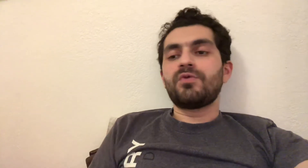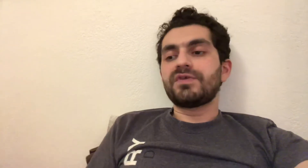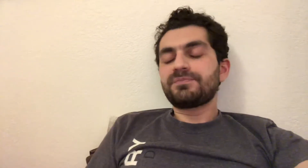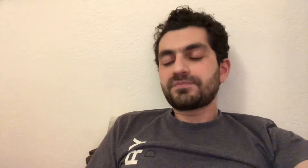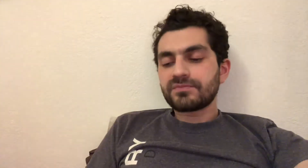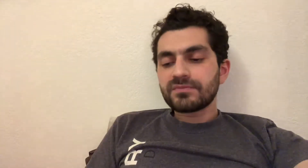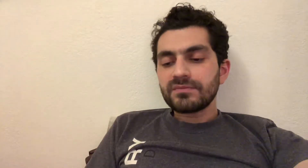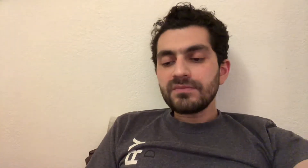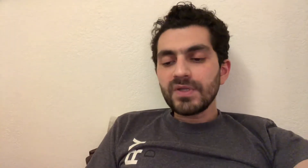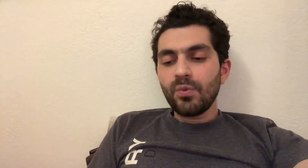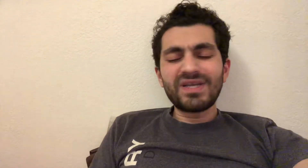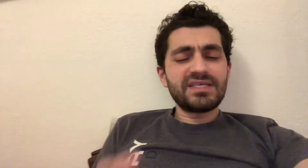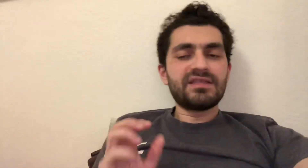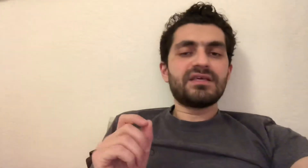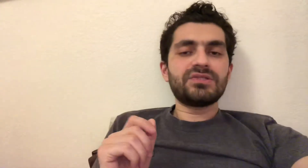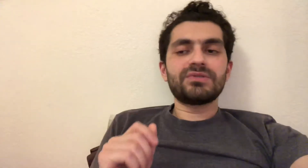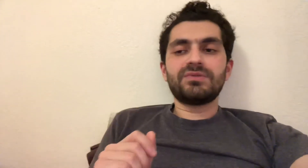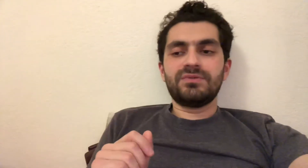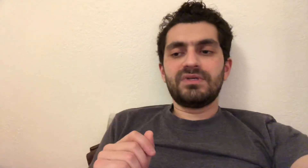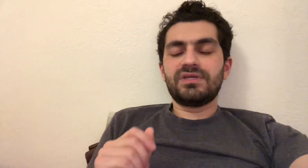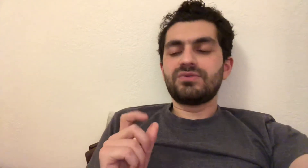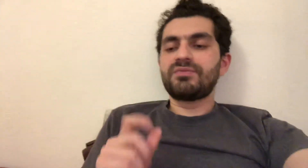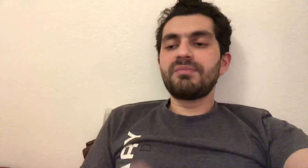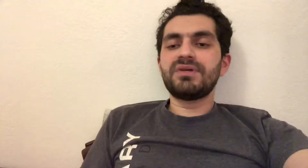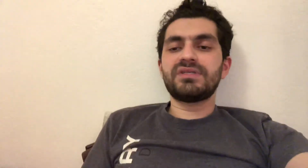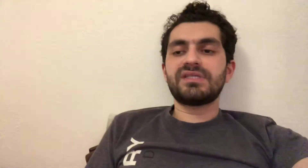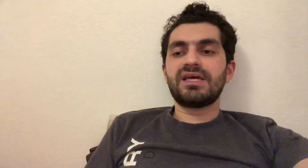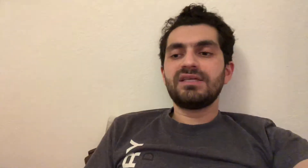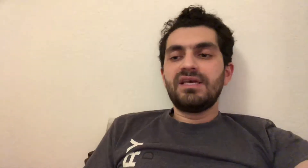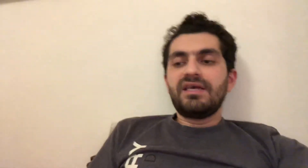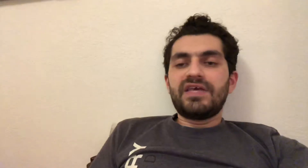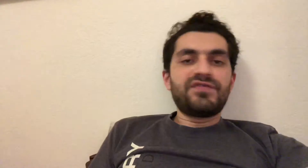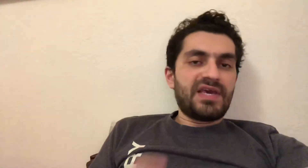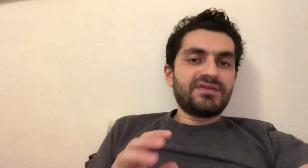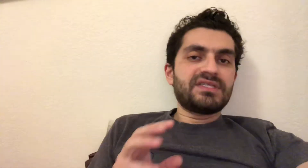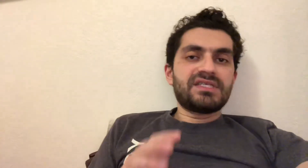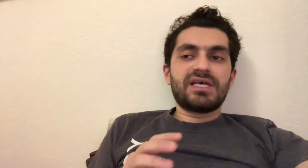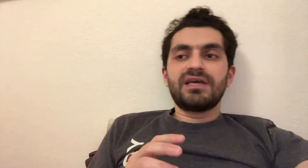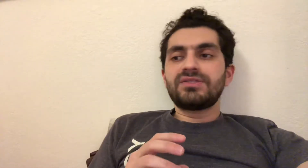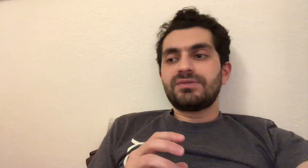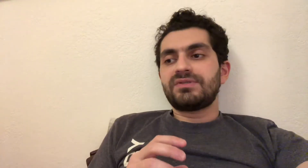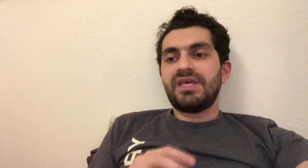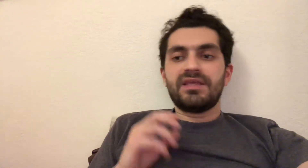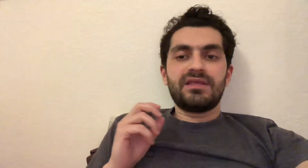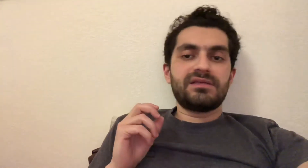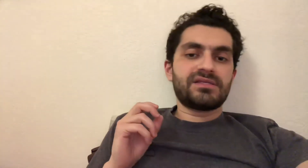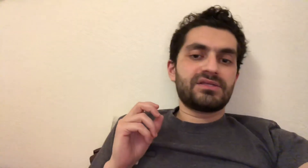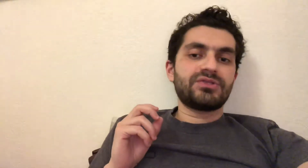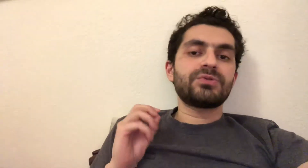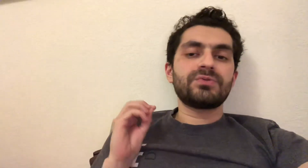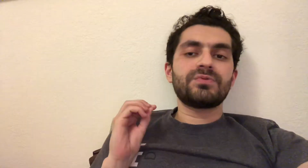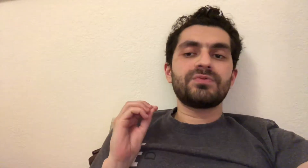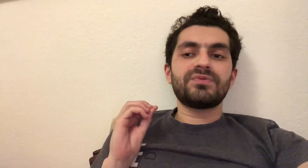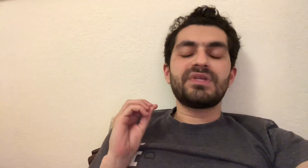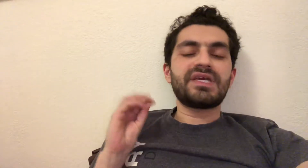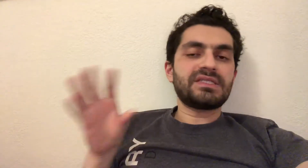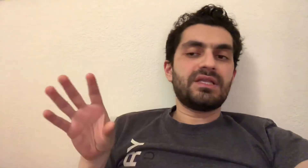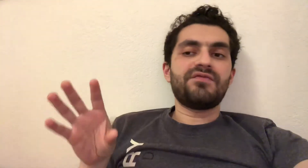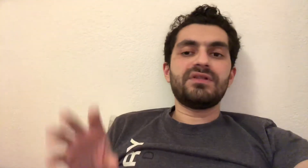over. One key thing to remember is that if you ever decide to take this to the next level,